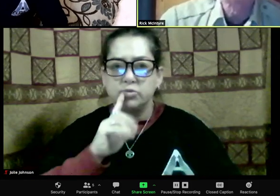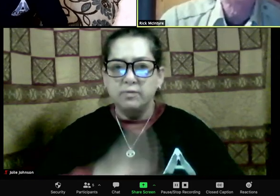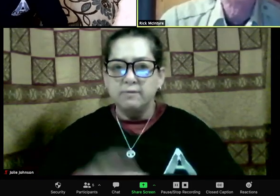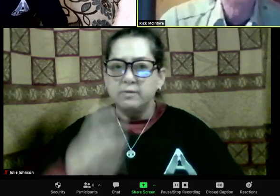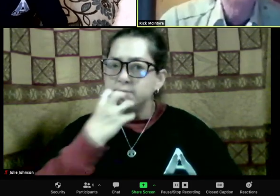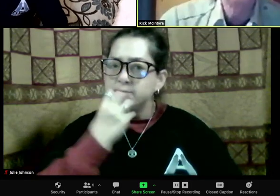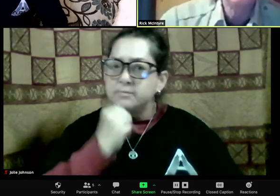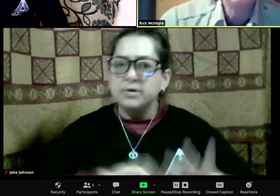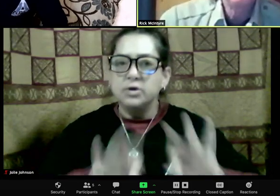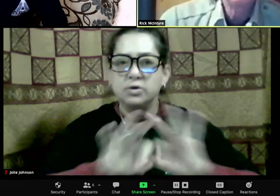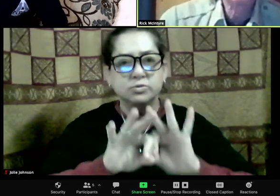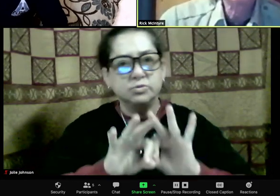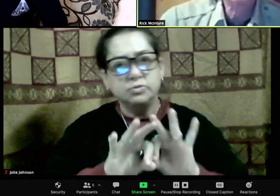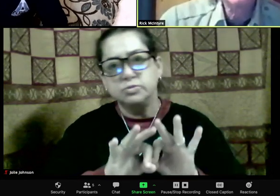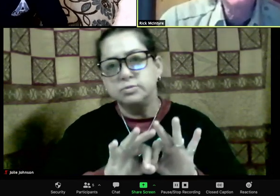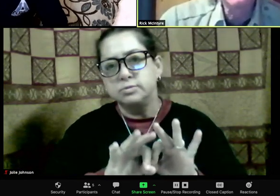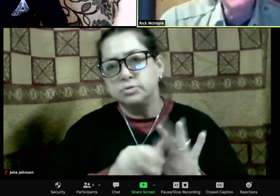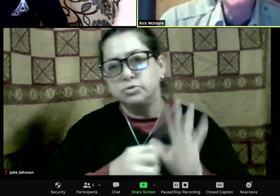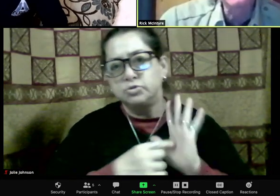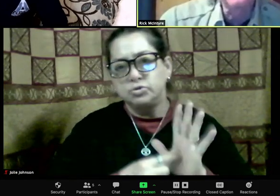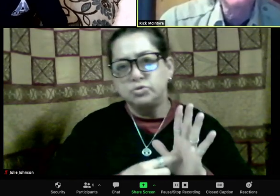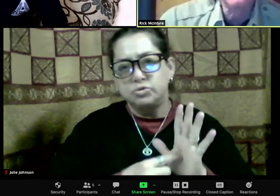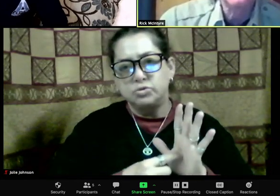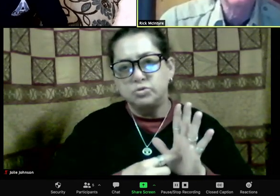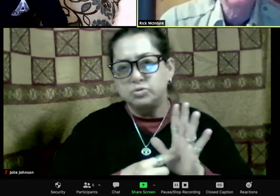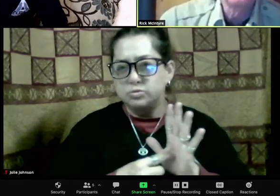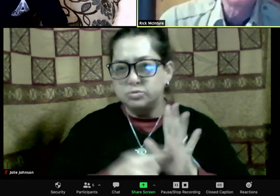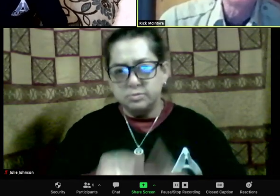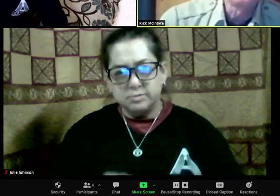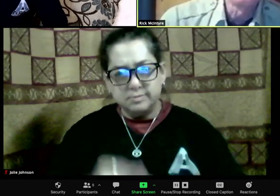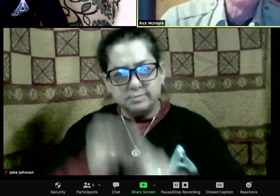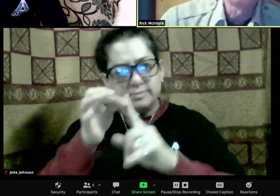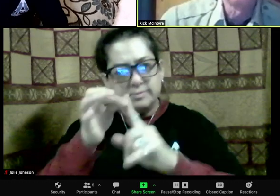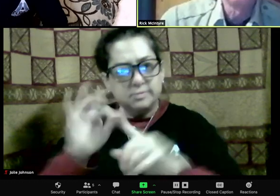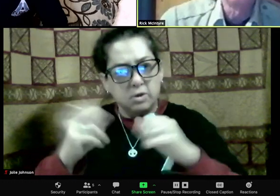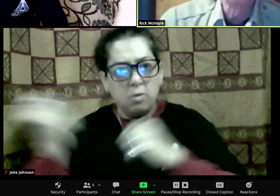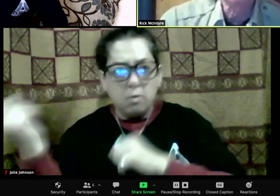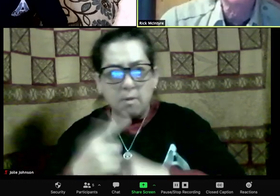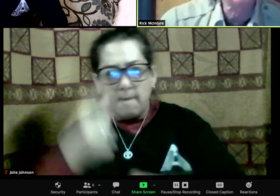but had a personality and a character that was totally different than his famous uncle.